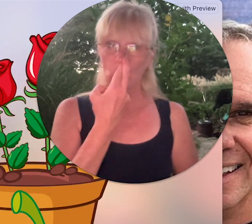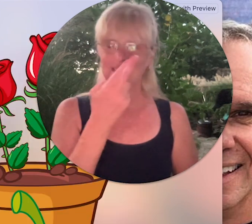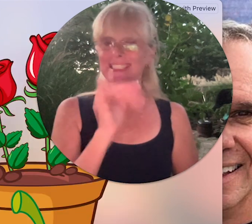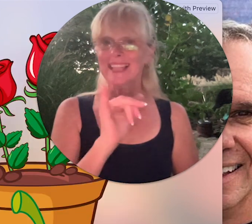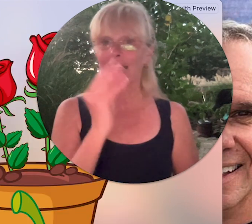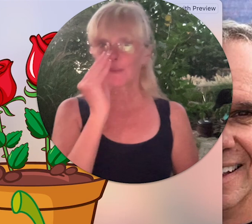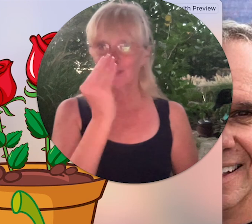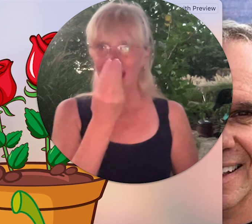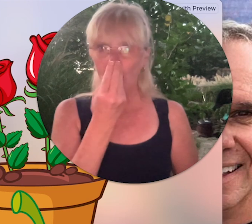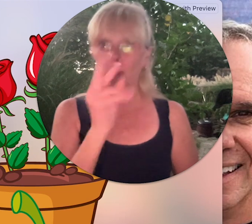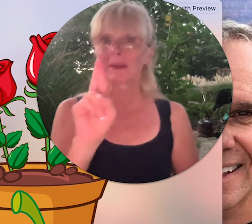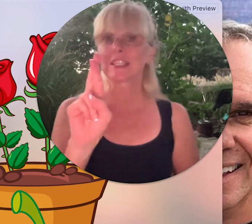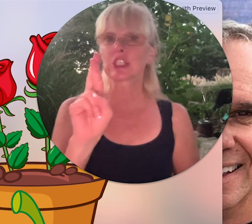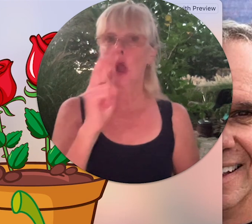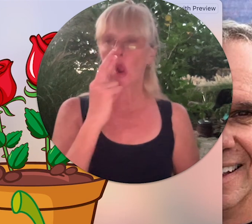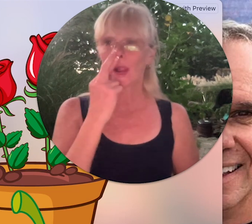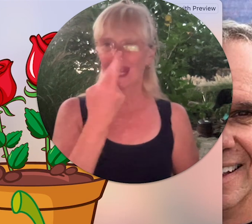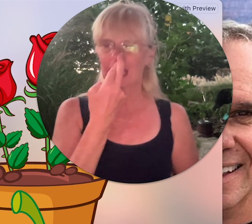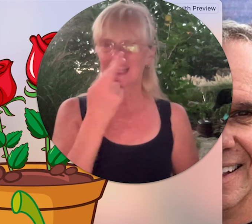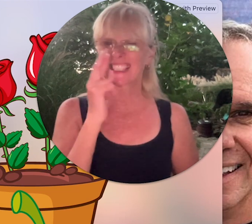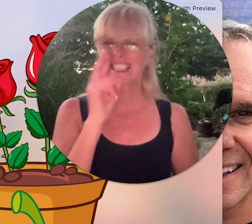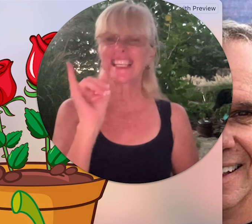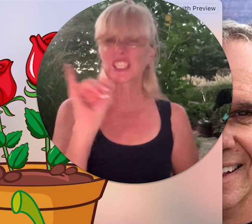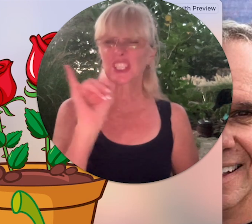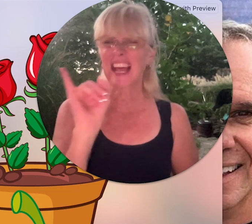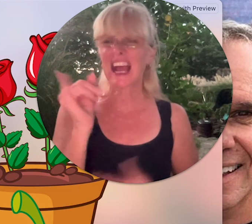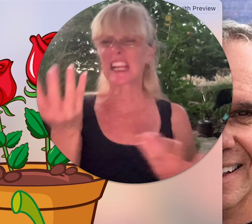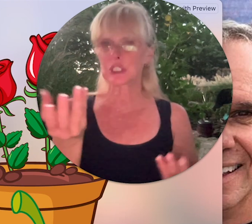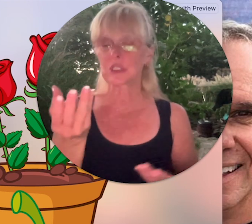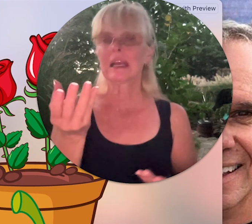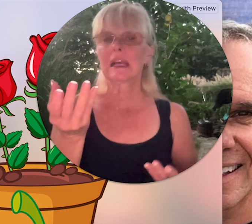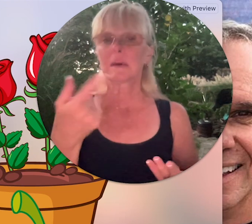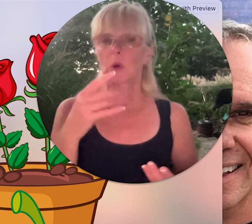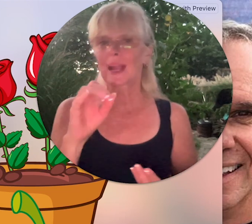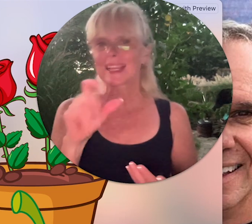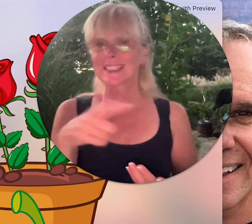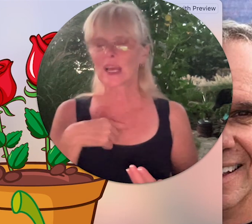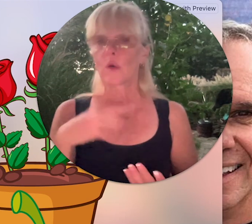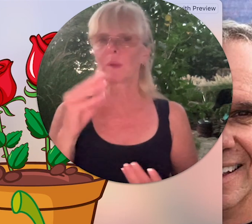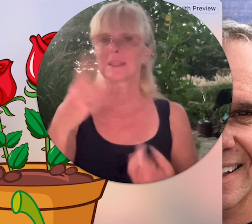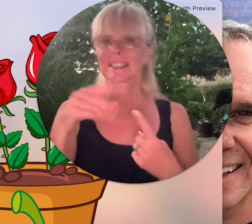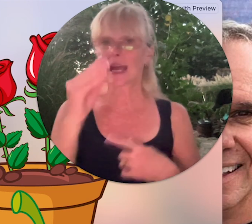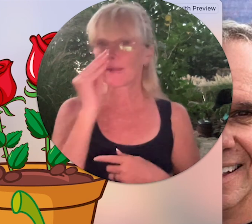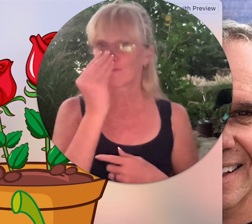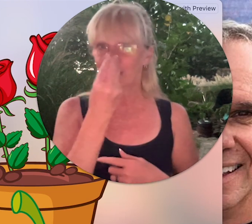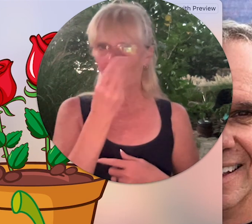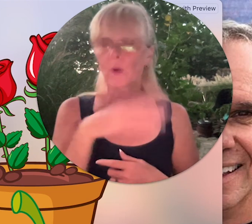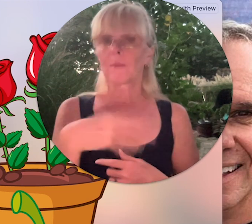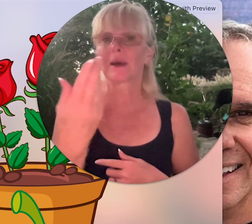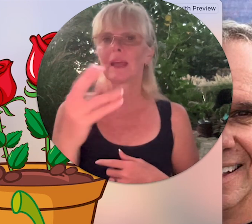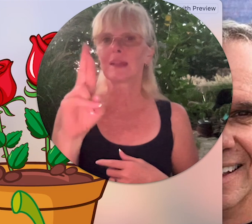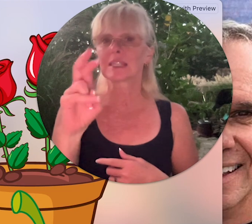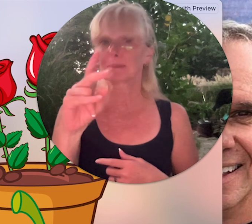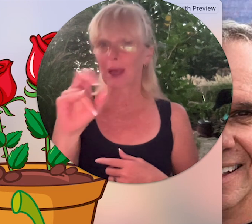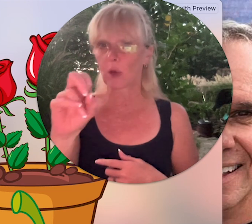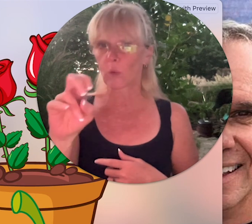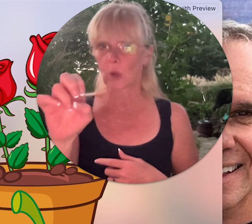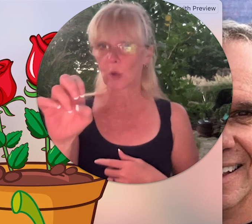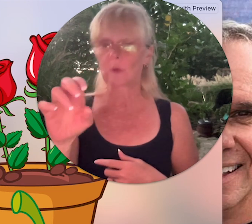it's like flower but it's an our hand it's initialized more ASL we would sign flower but and spell rose